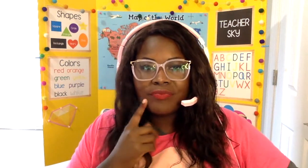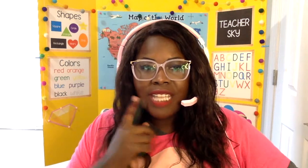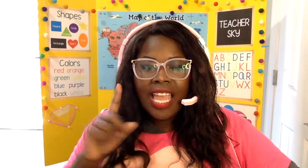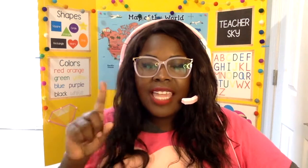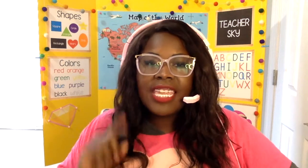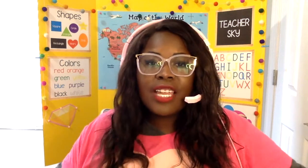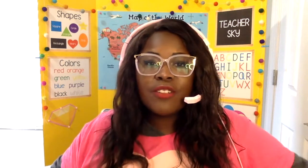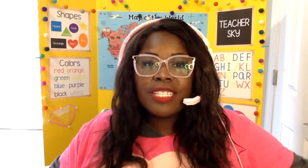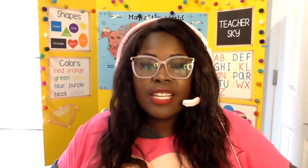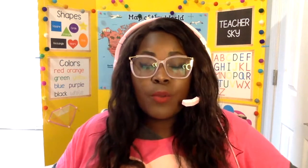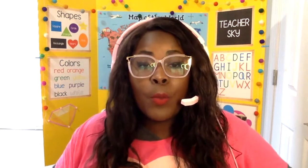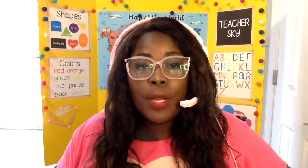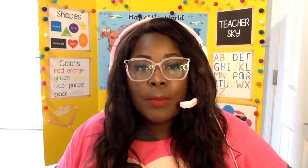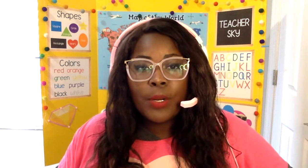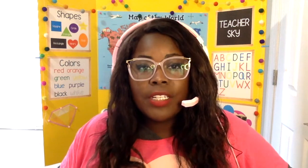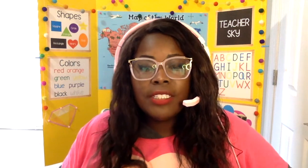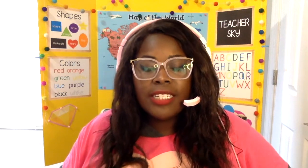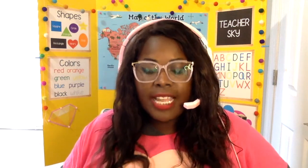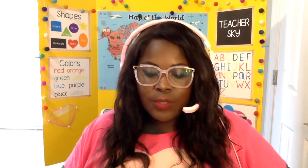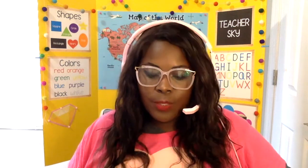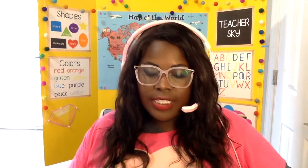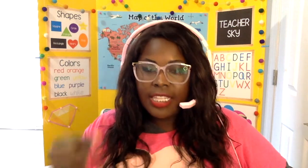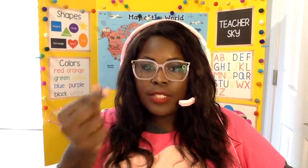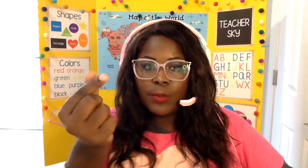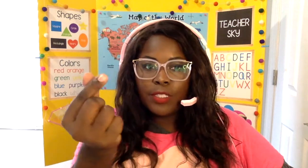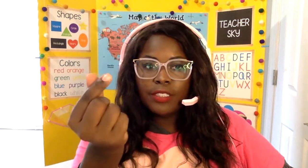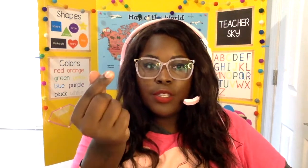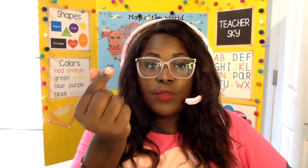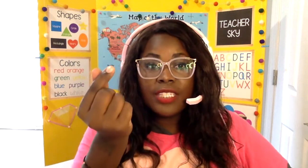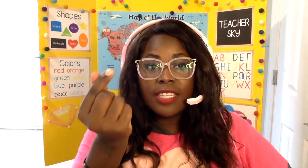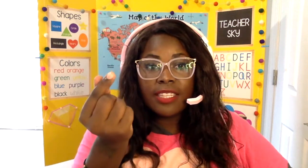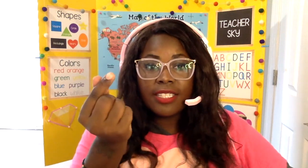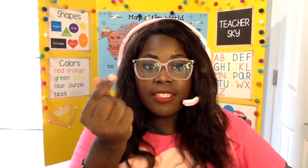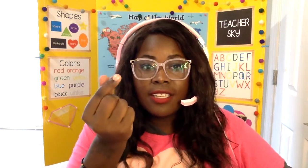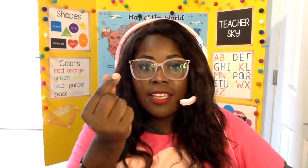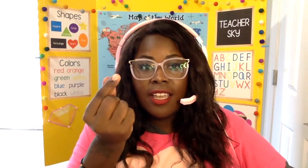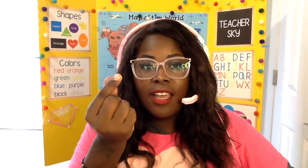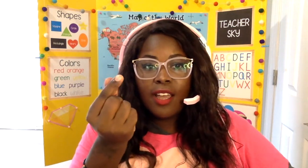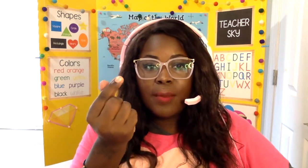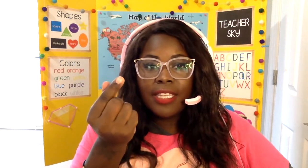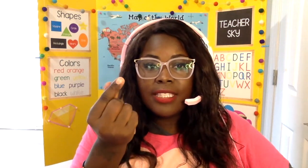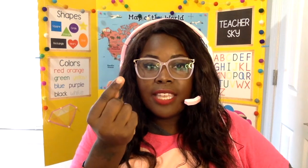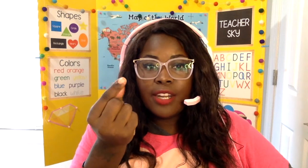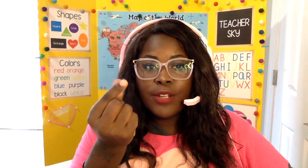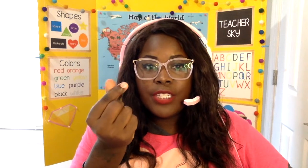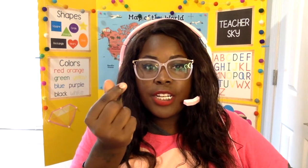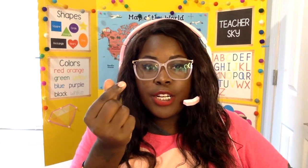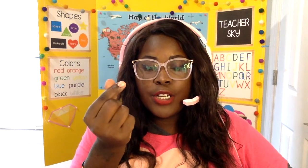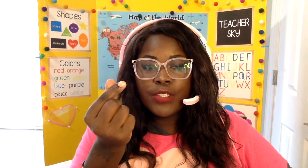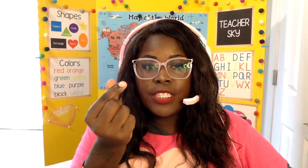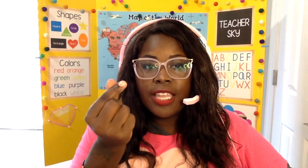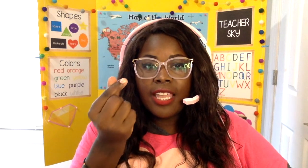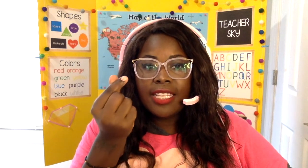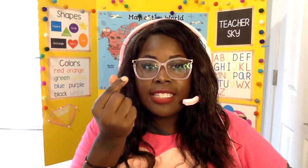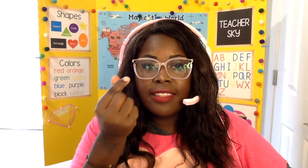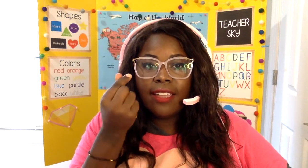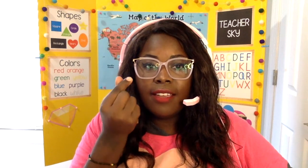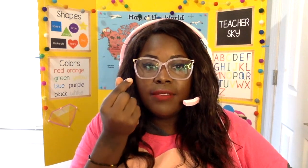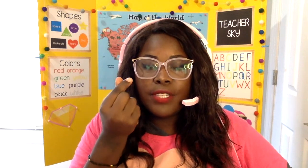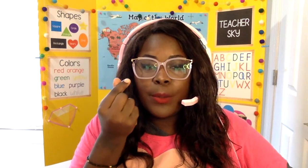i think i'll just stick with one more next one is this one you've seen this um it's in our stickers and it's love so